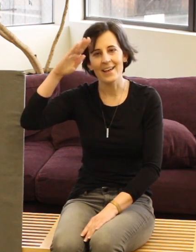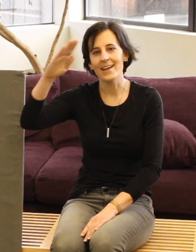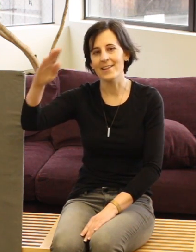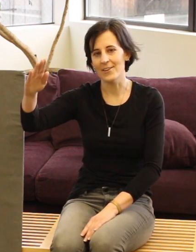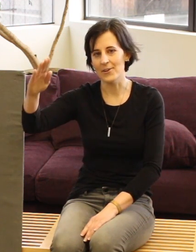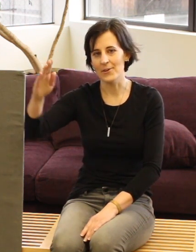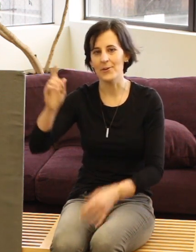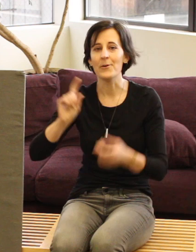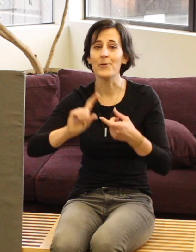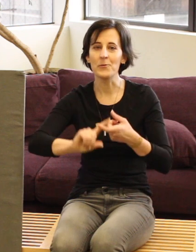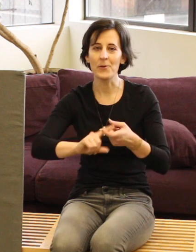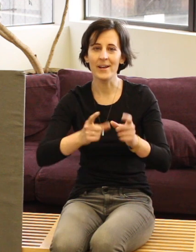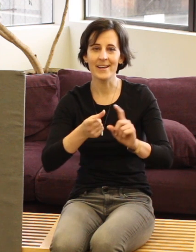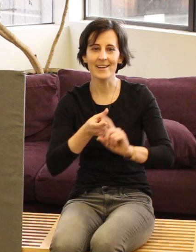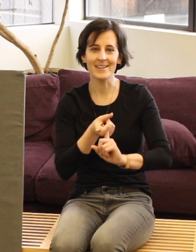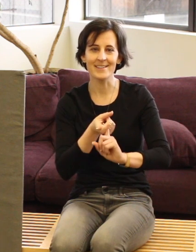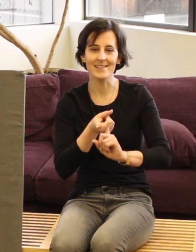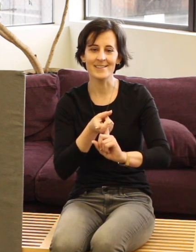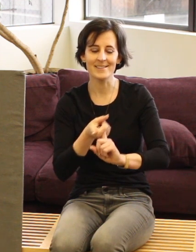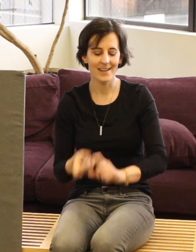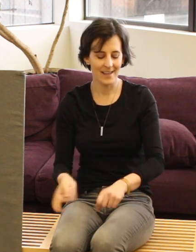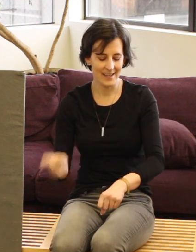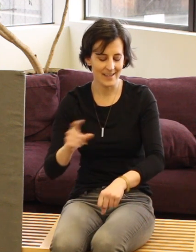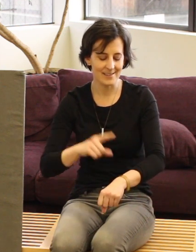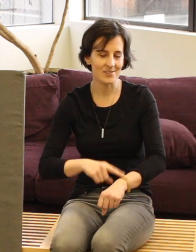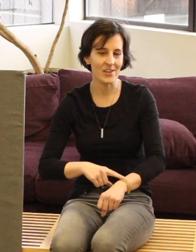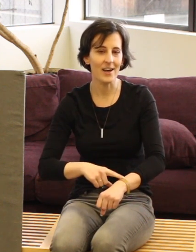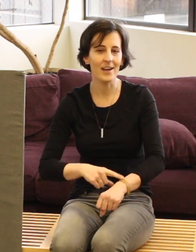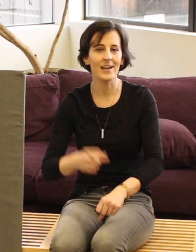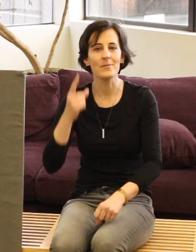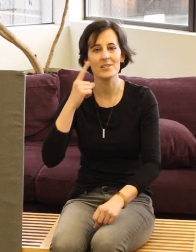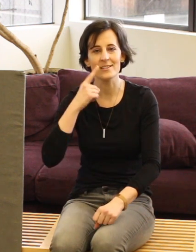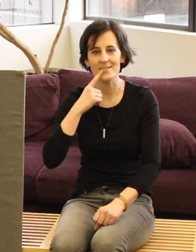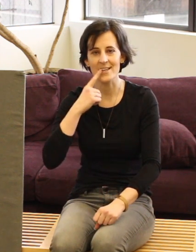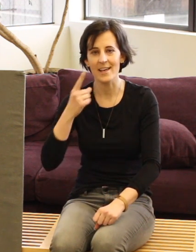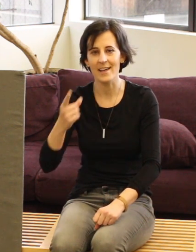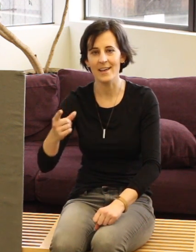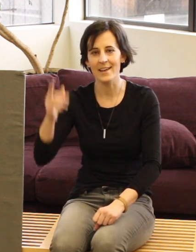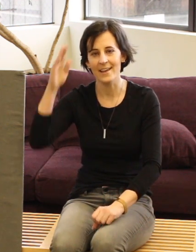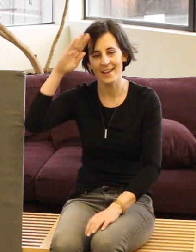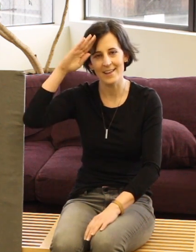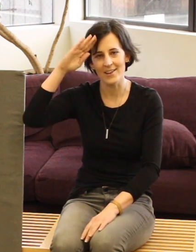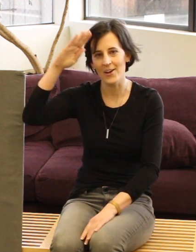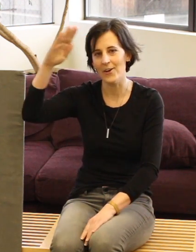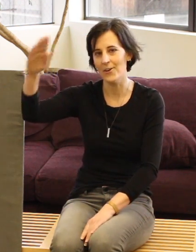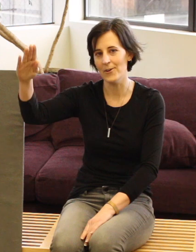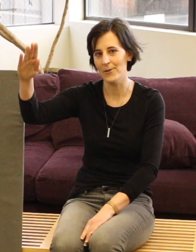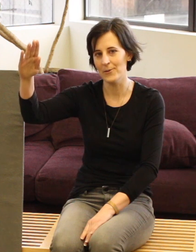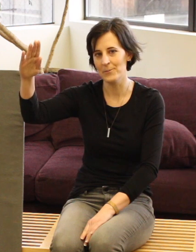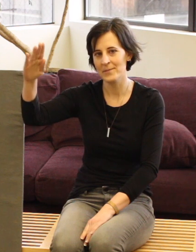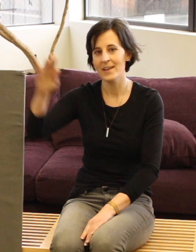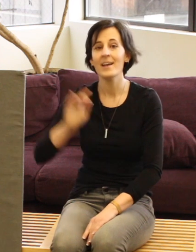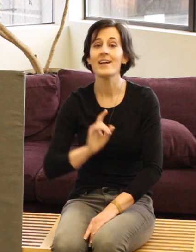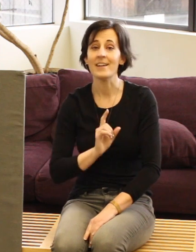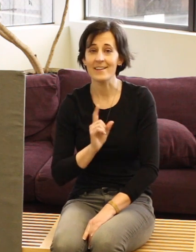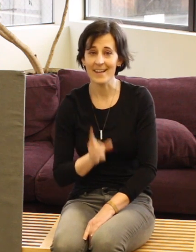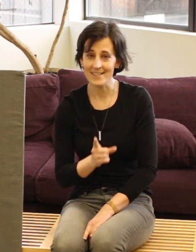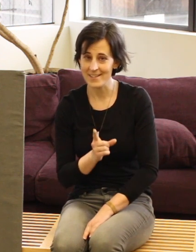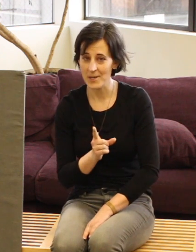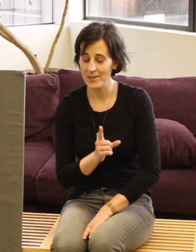Hello, friends. It's time to say hello. Now the nice thing about